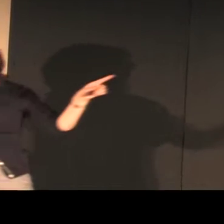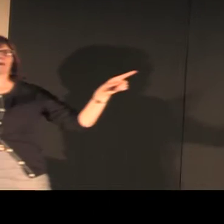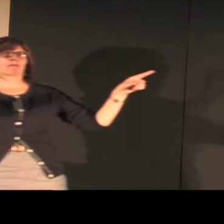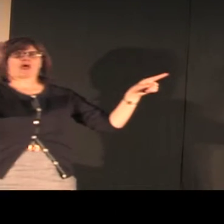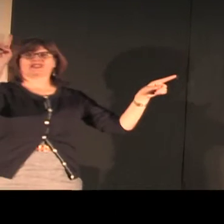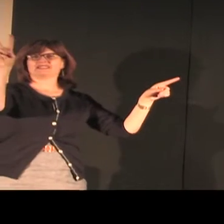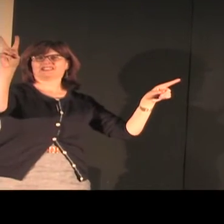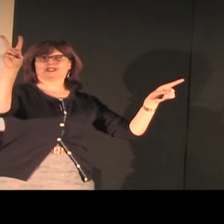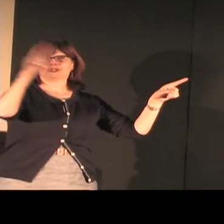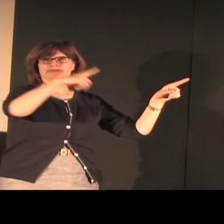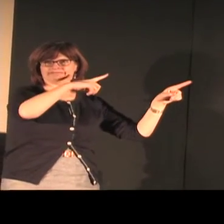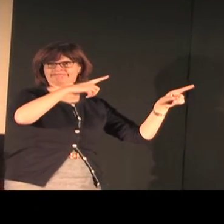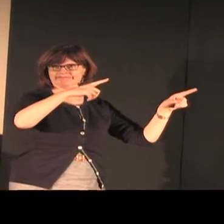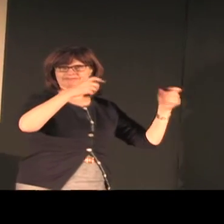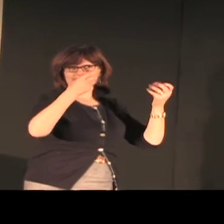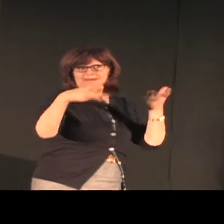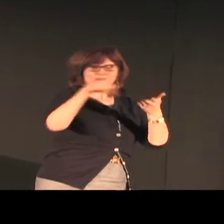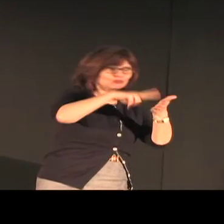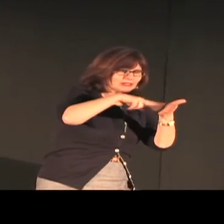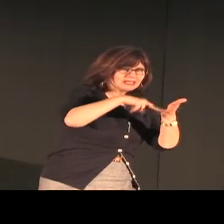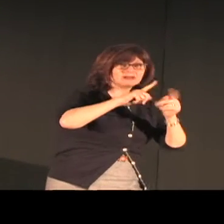languages. We spoke briefly about Martha's Vineyard.